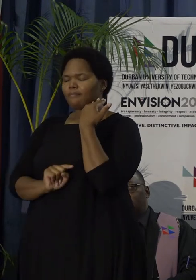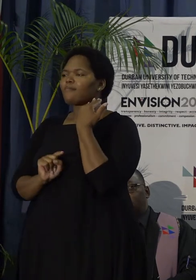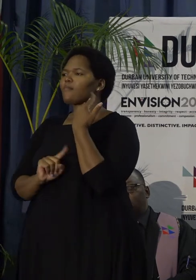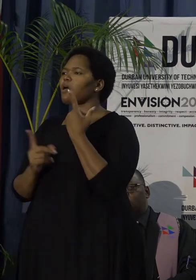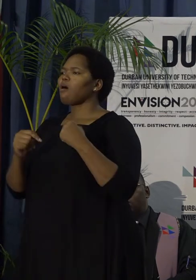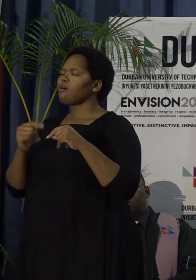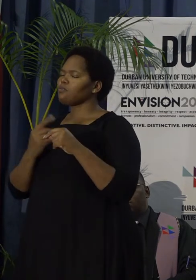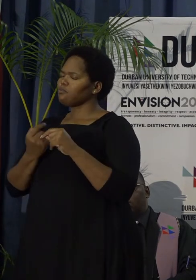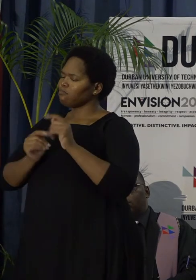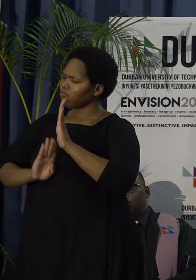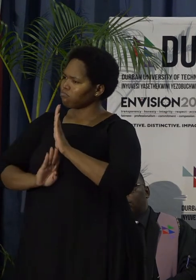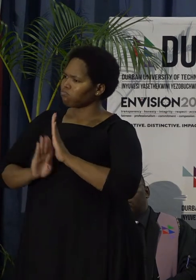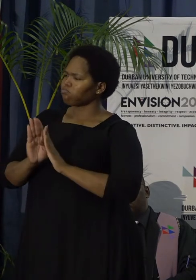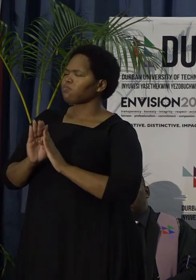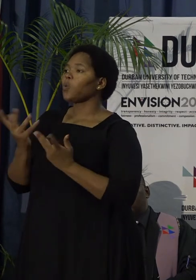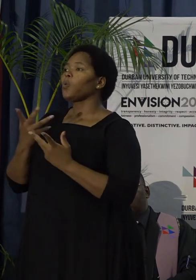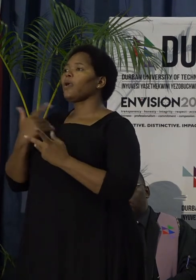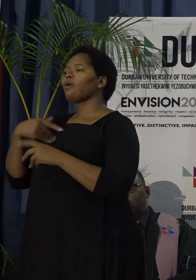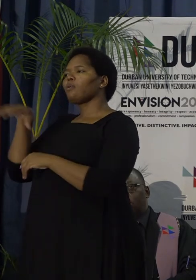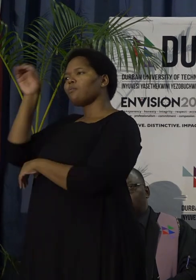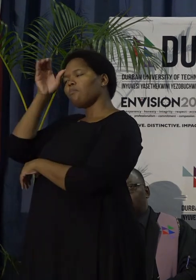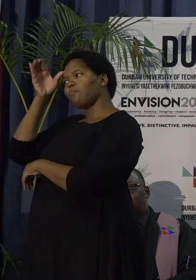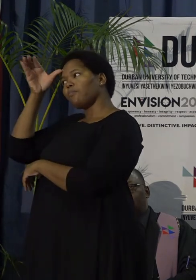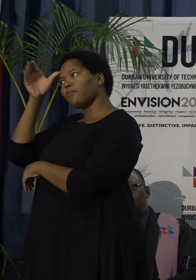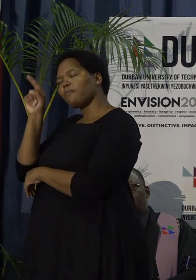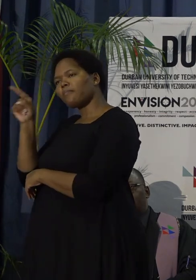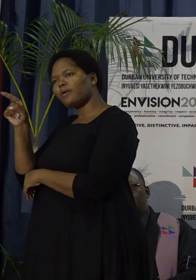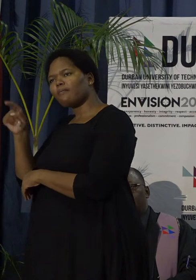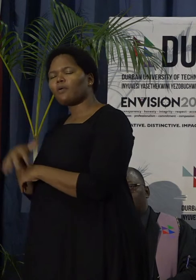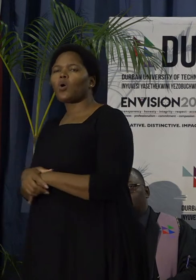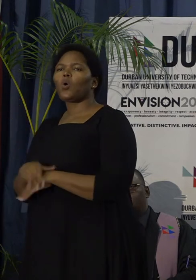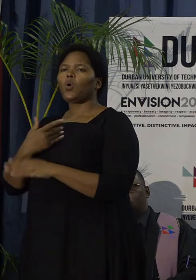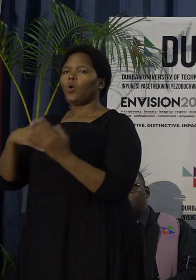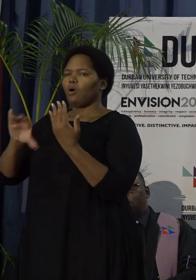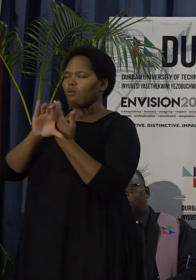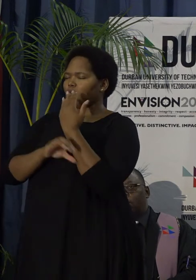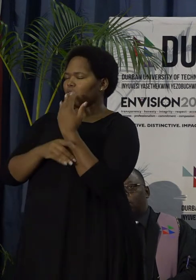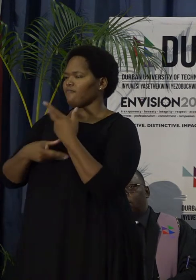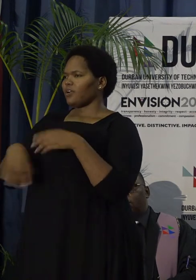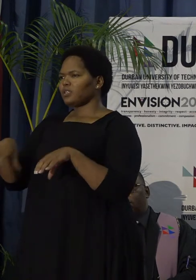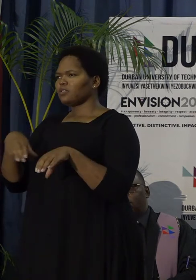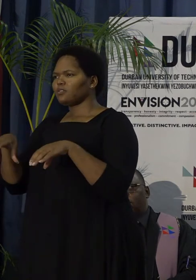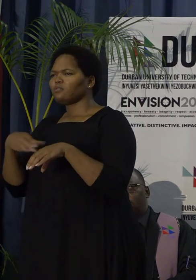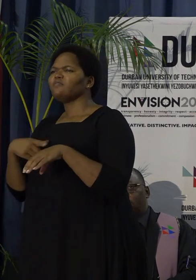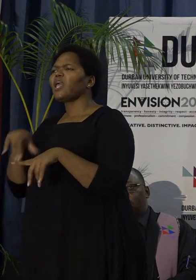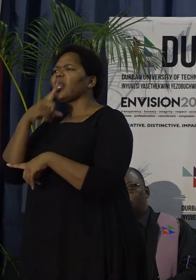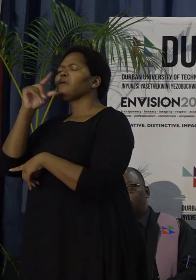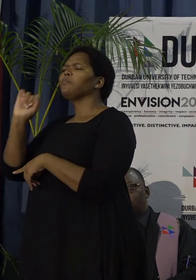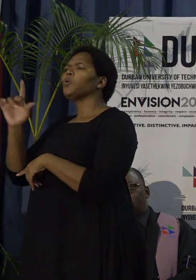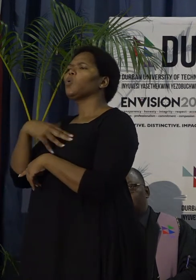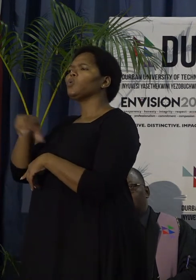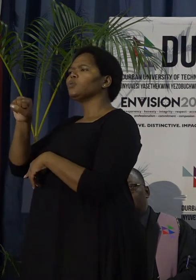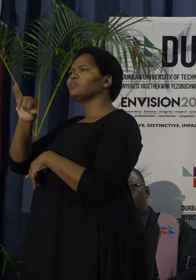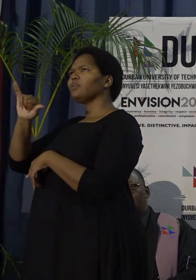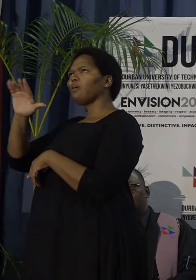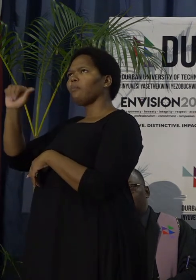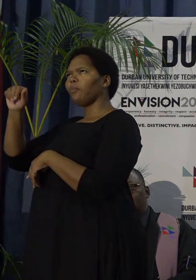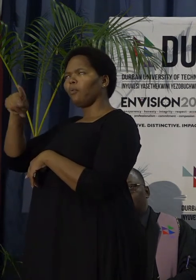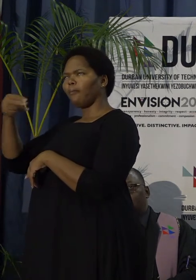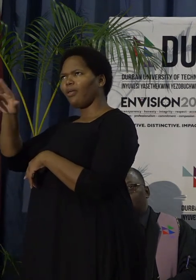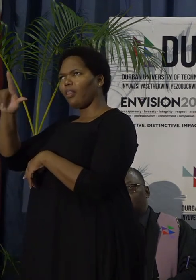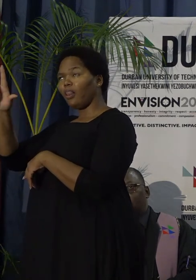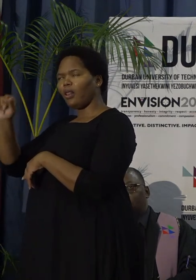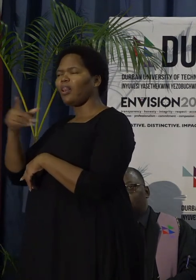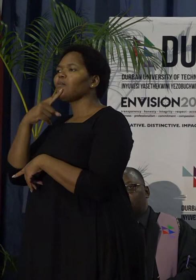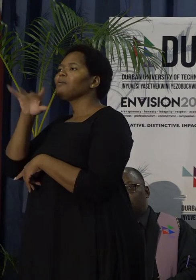in academia, co-curricular initiatives like Siapumelela, that is about student